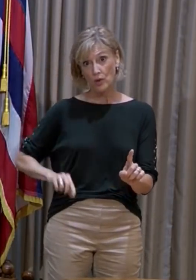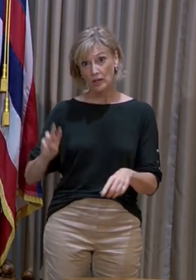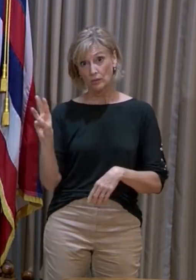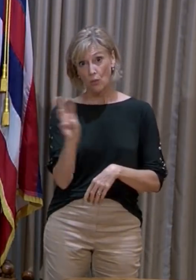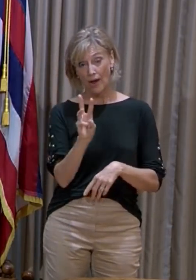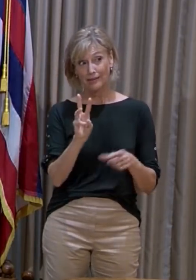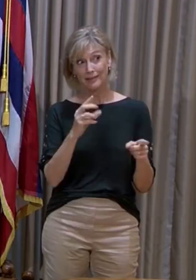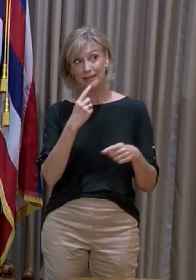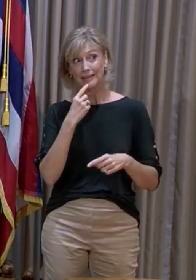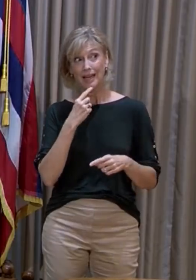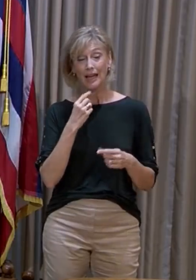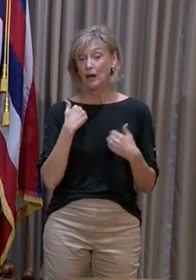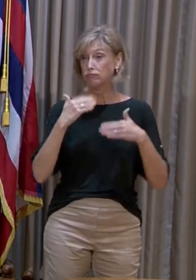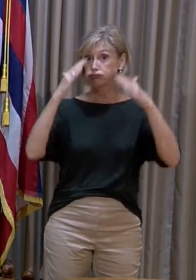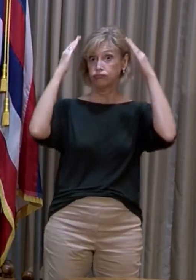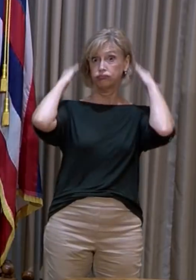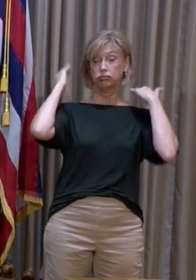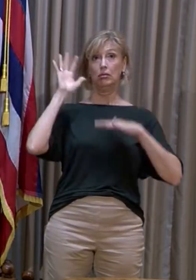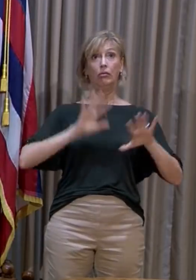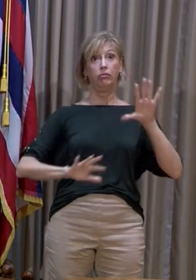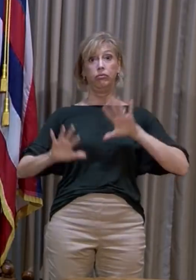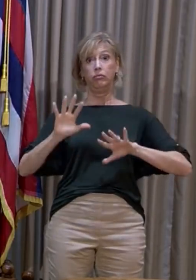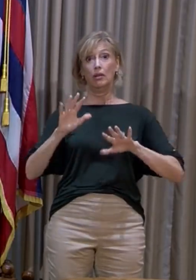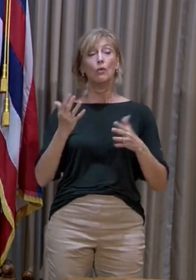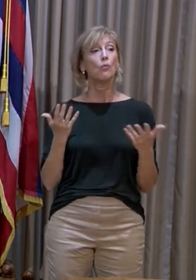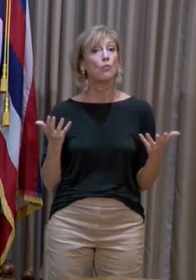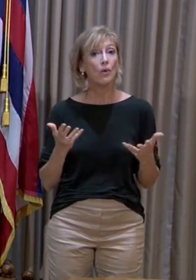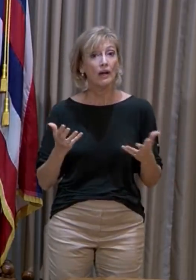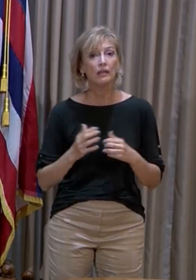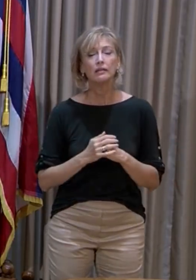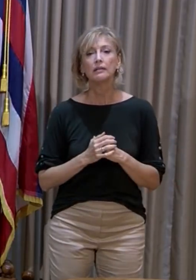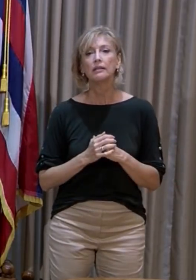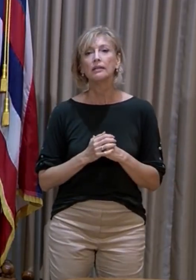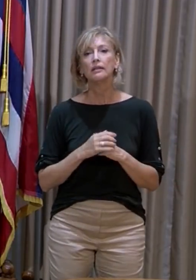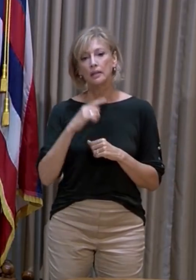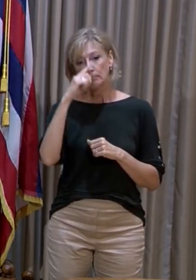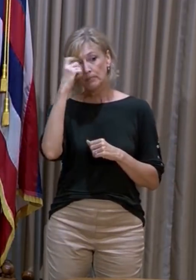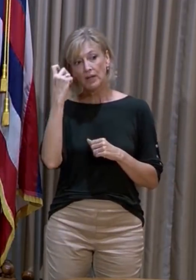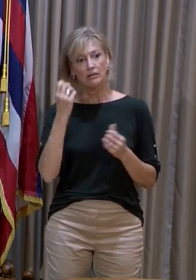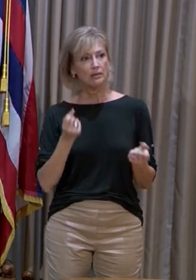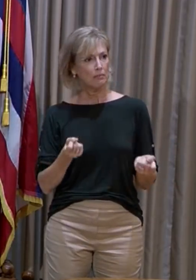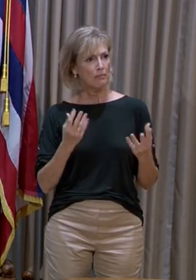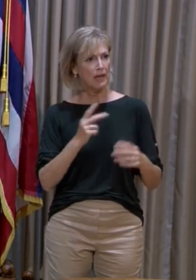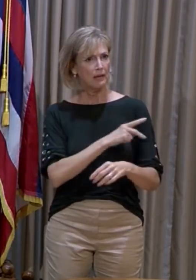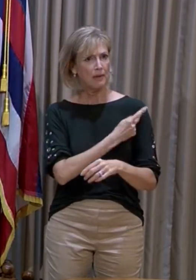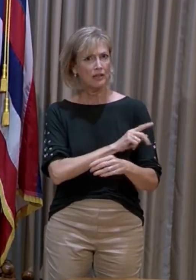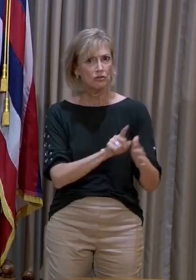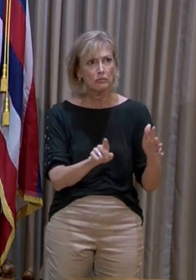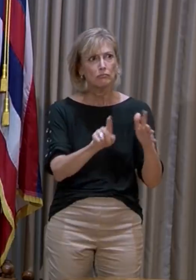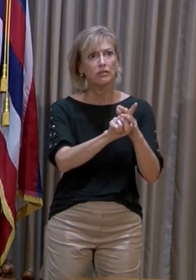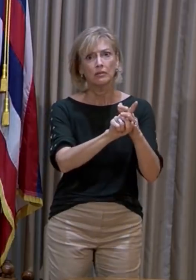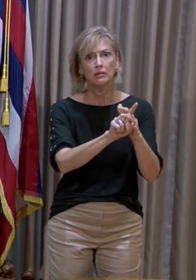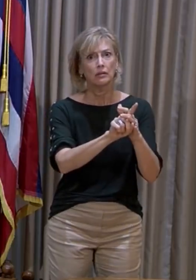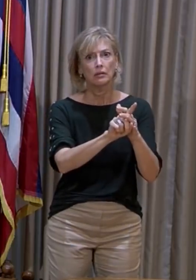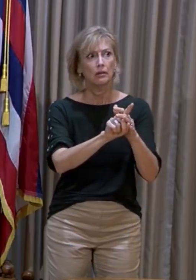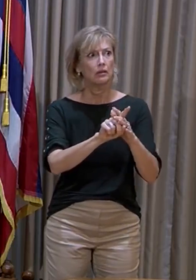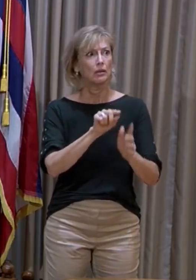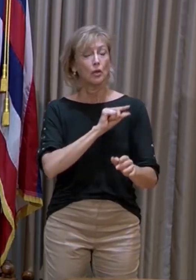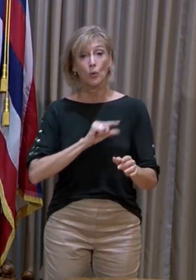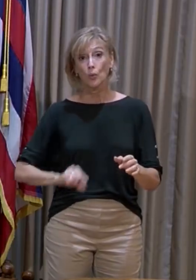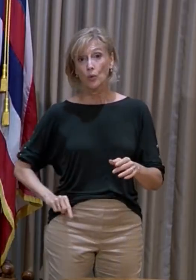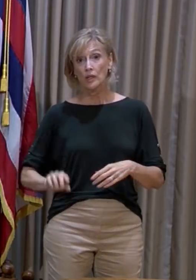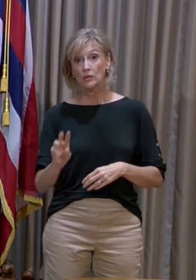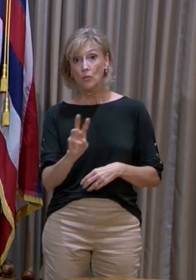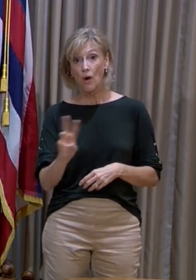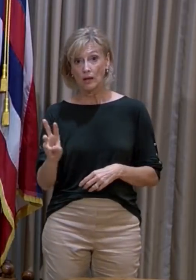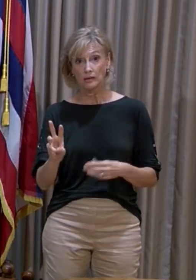saying that they were overwhelmed, was because many patients showed up at Queens West